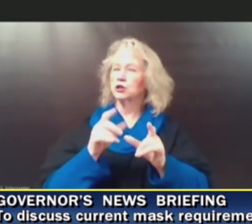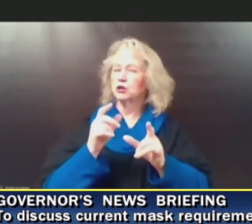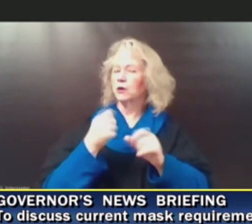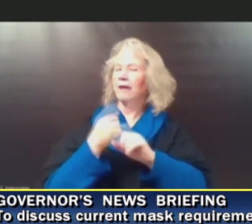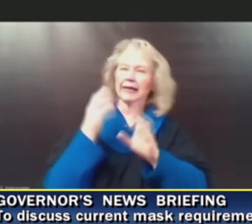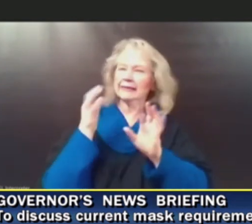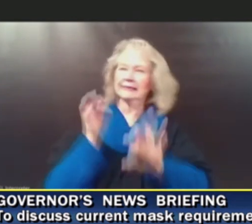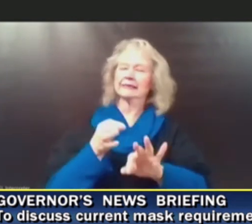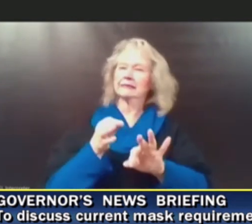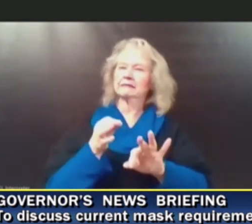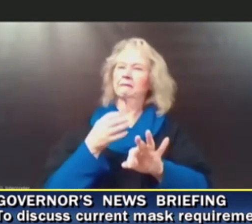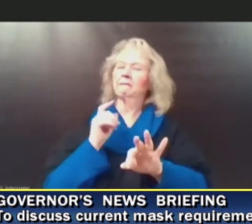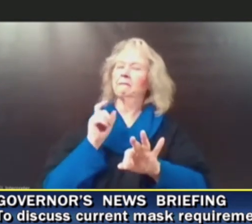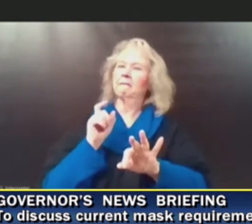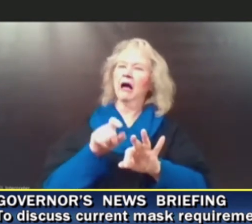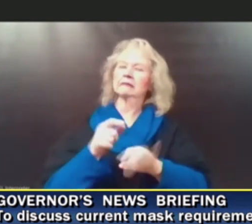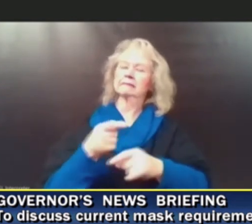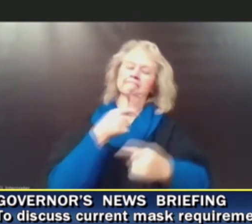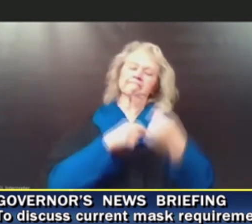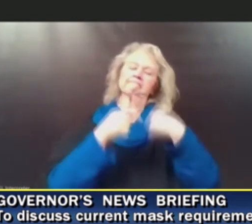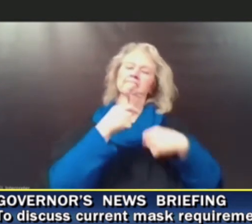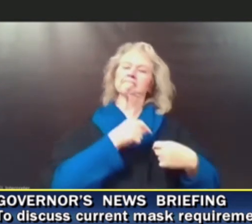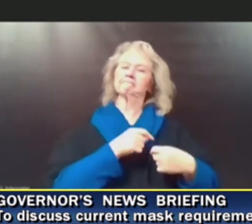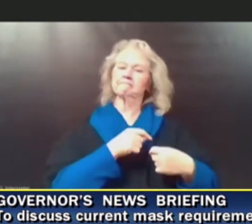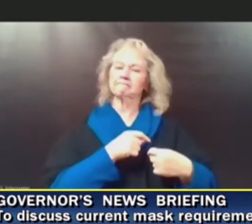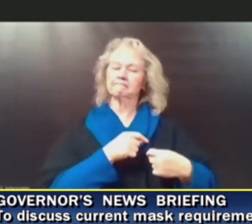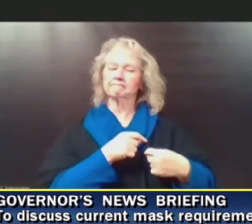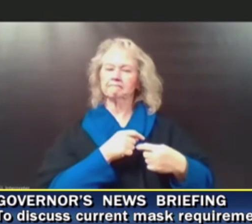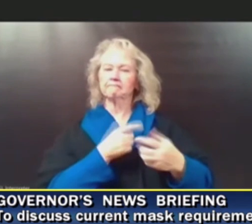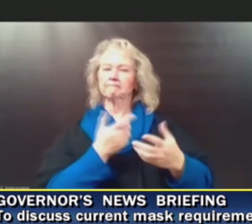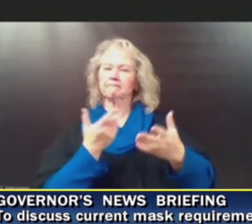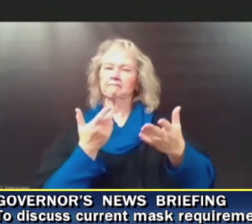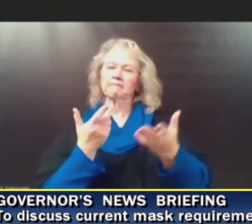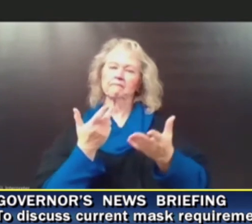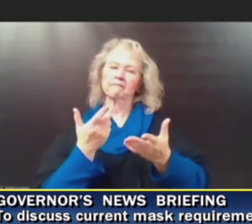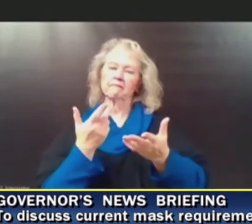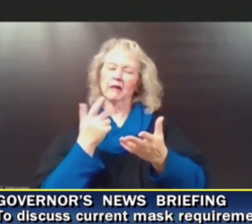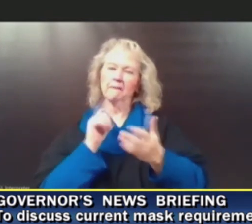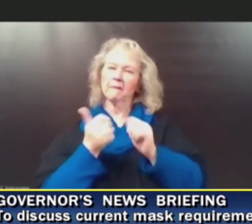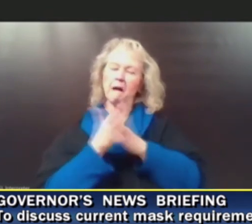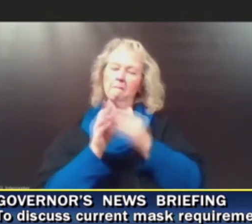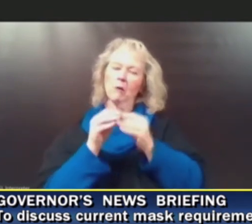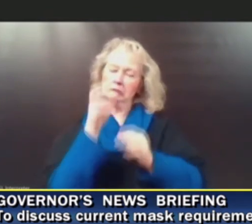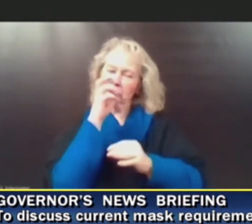that we have to reverse course or, as Dr. Chitani said, ramp up again?